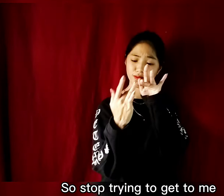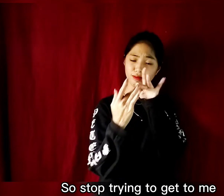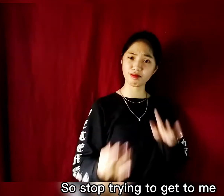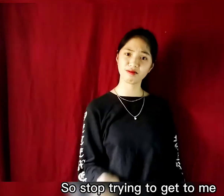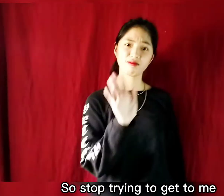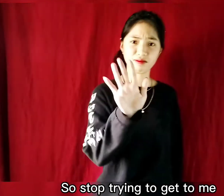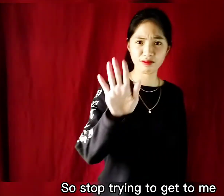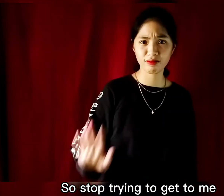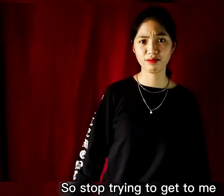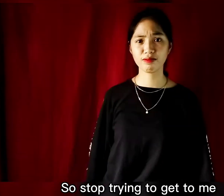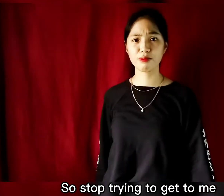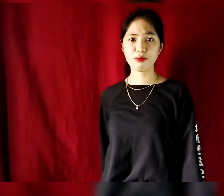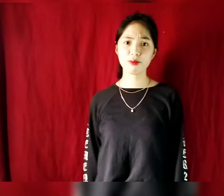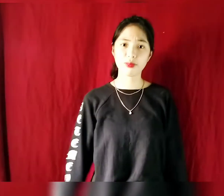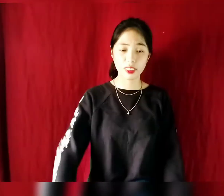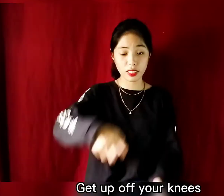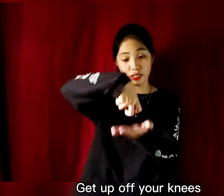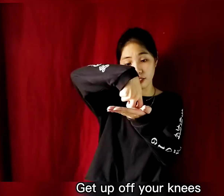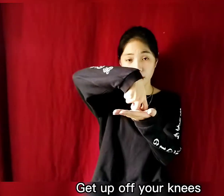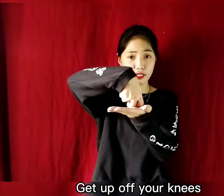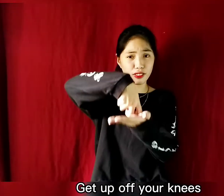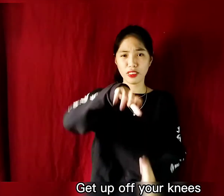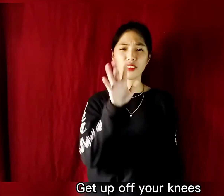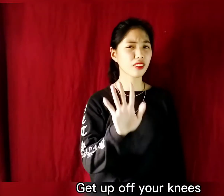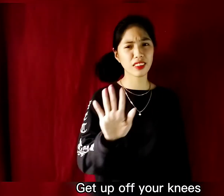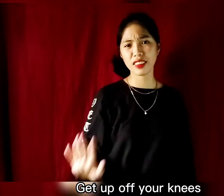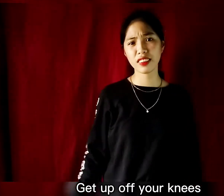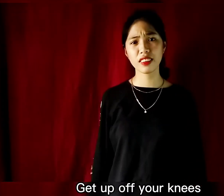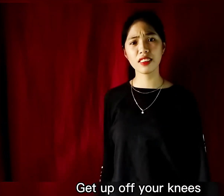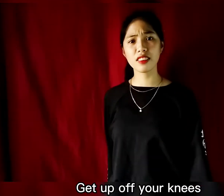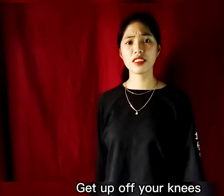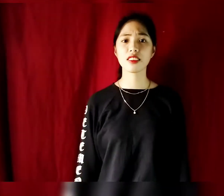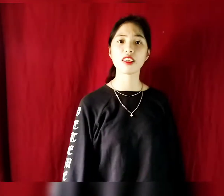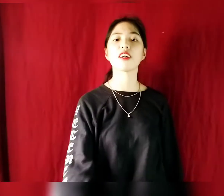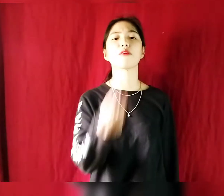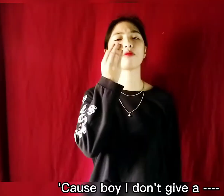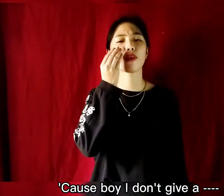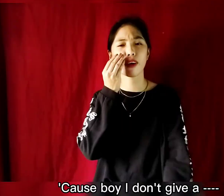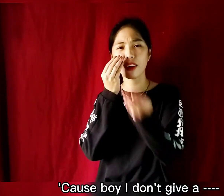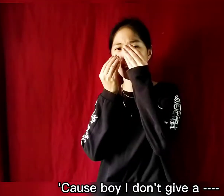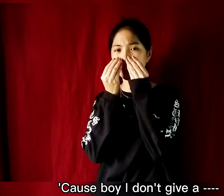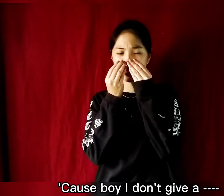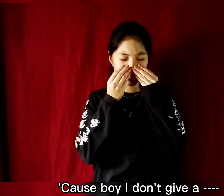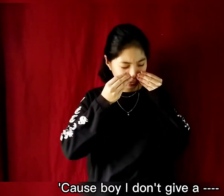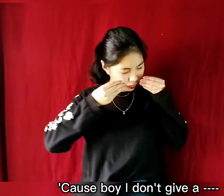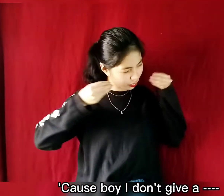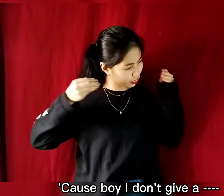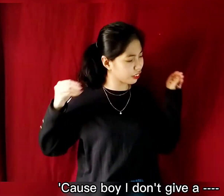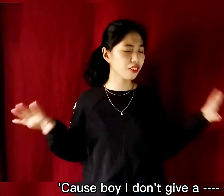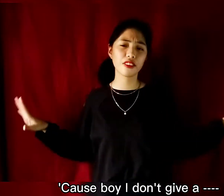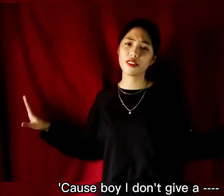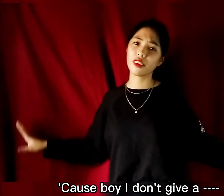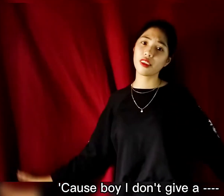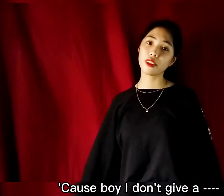to me Get up on your knees Cause boy, I don't give up